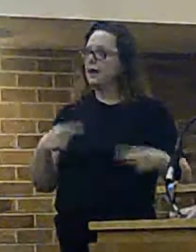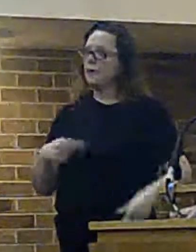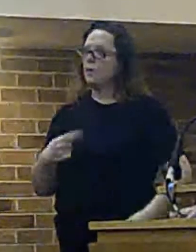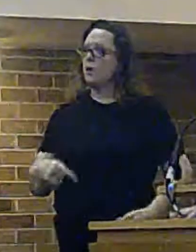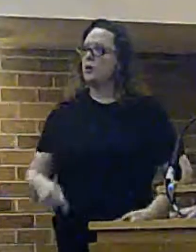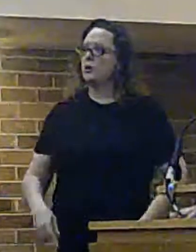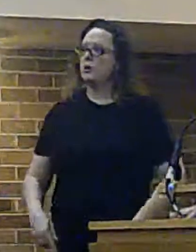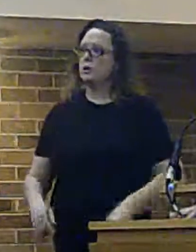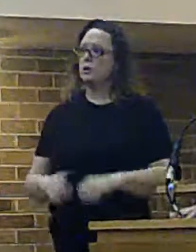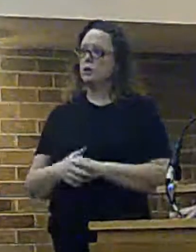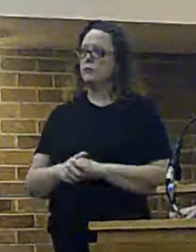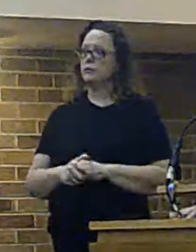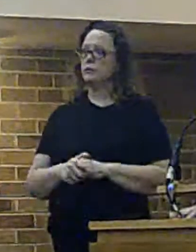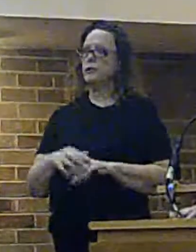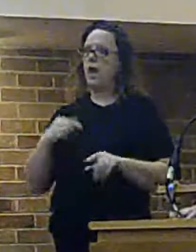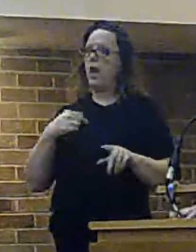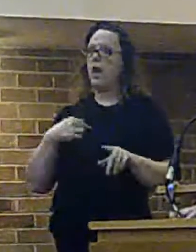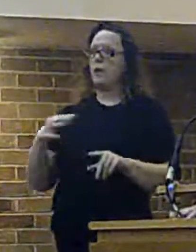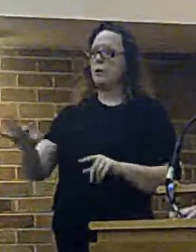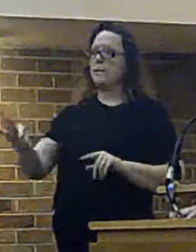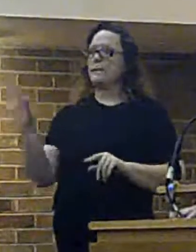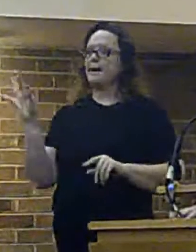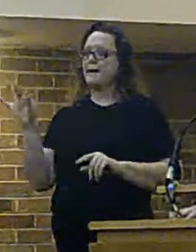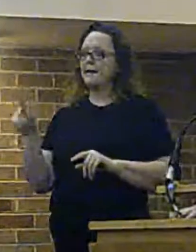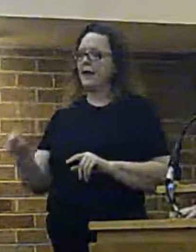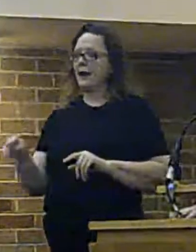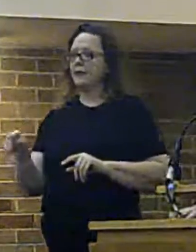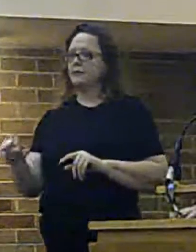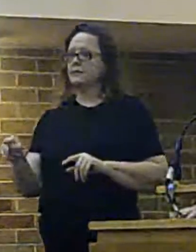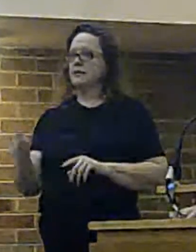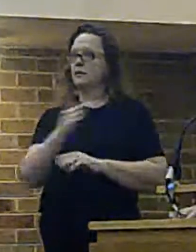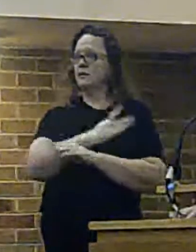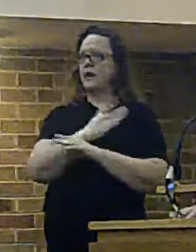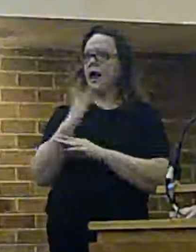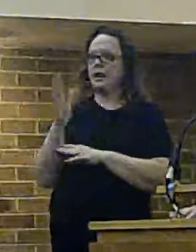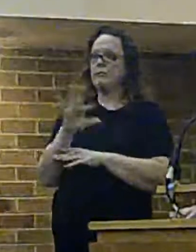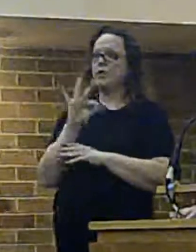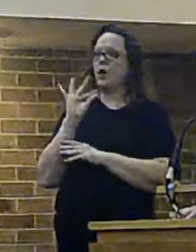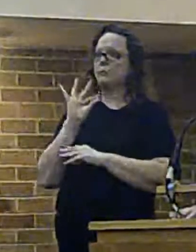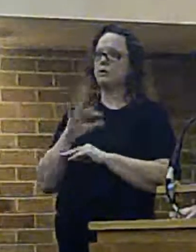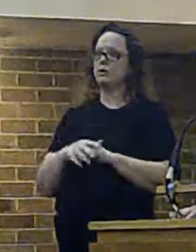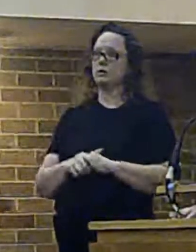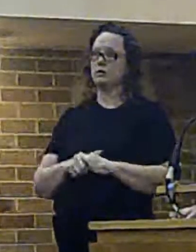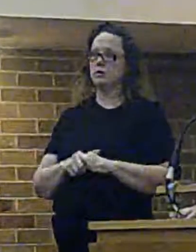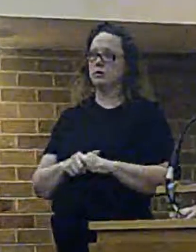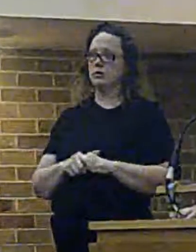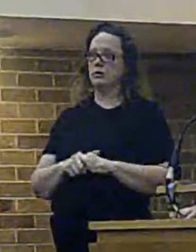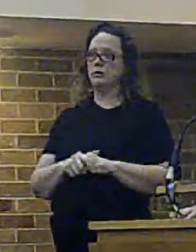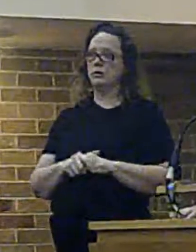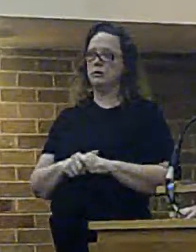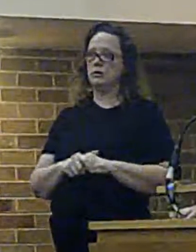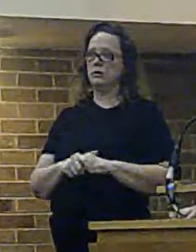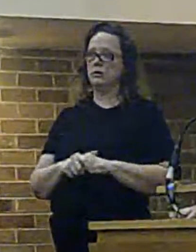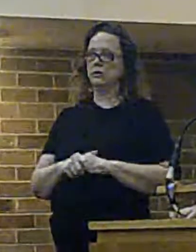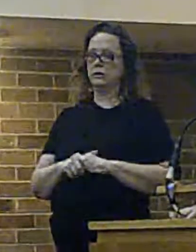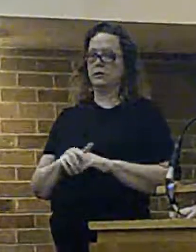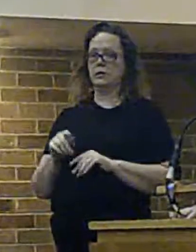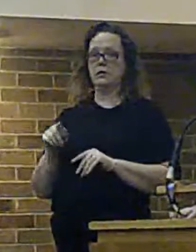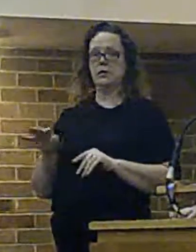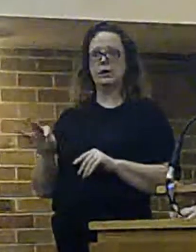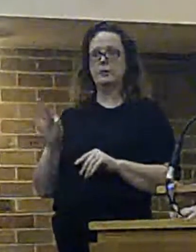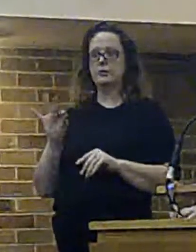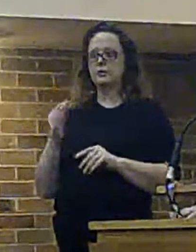would absolutely take that ahead of the library option. The issue we have is, and the land I'm talking about specifically,